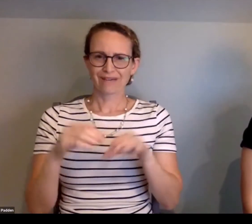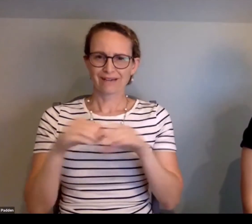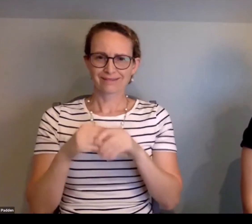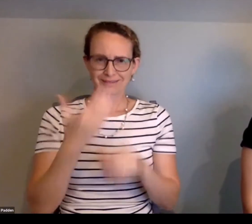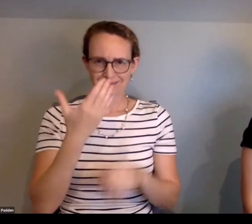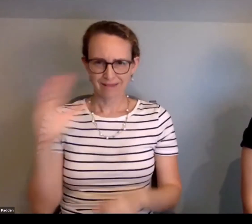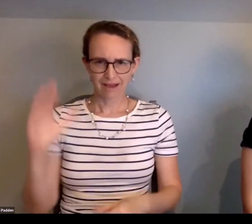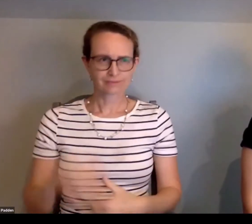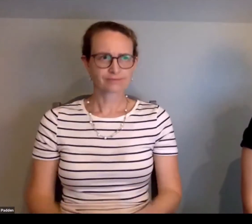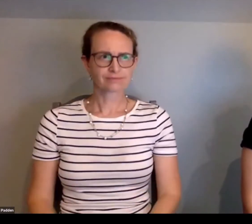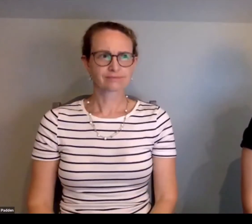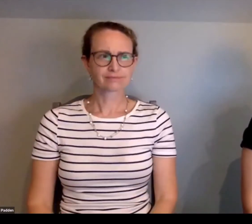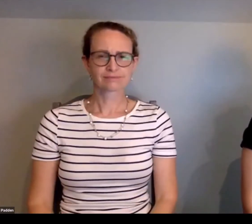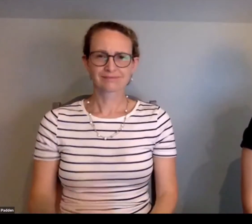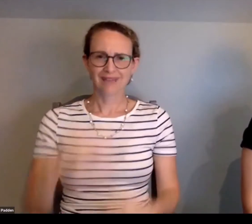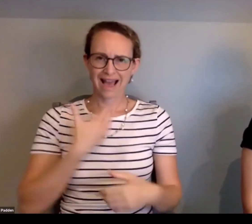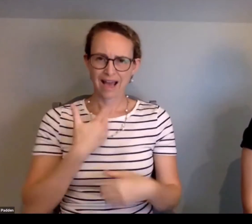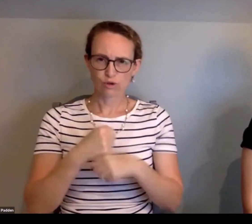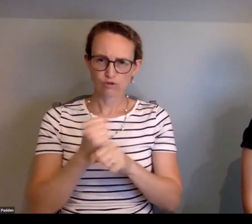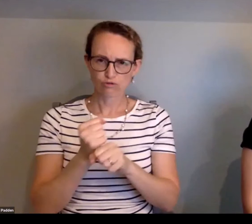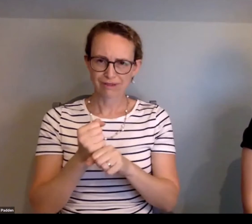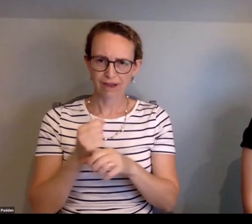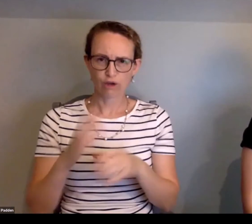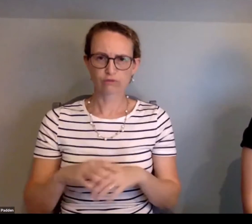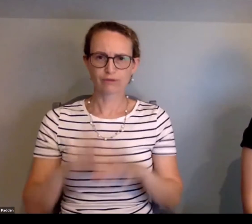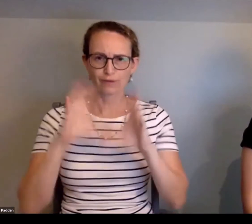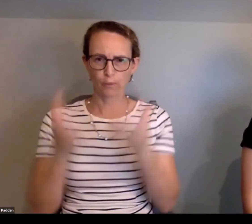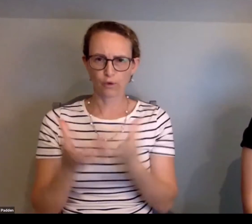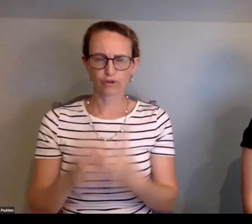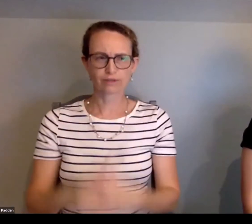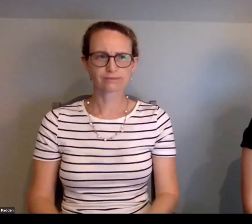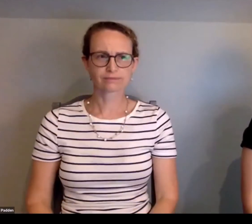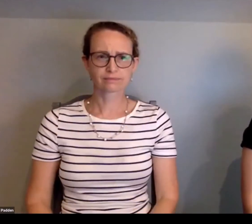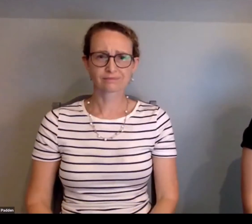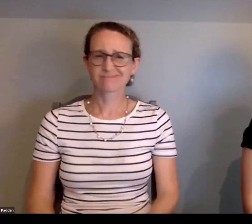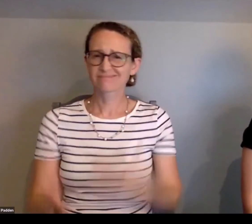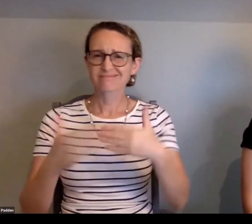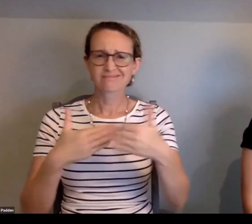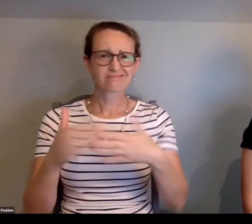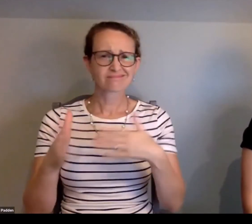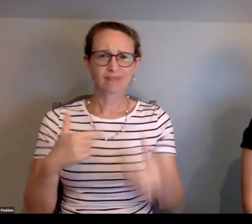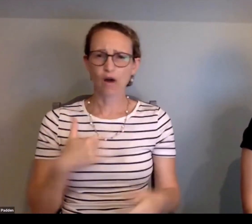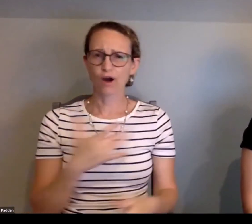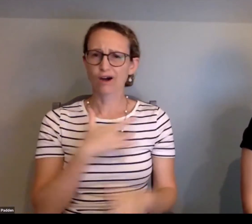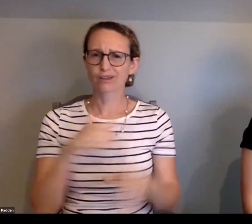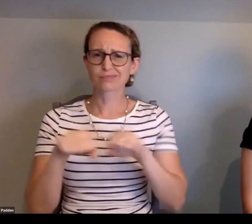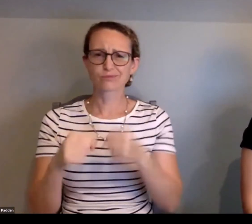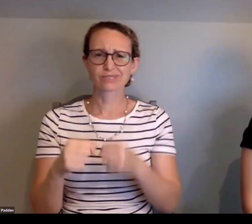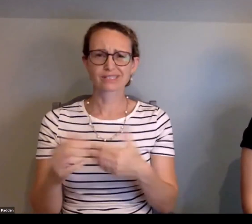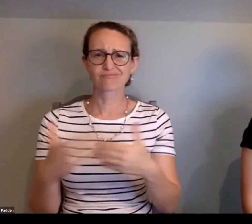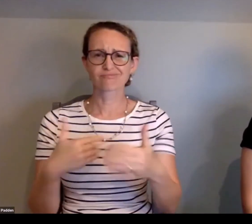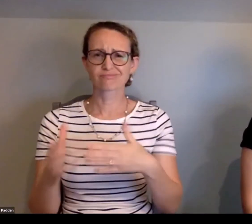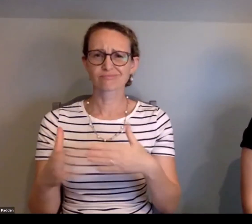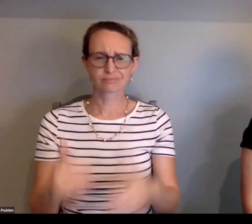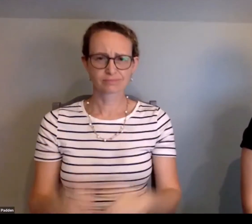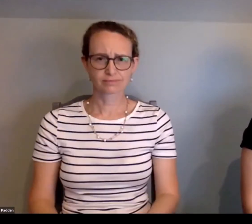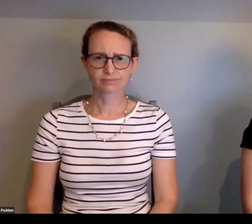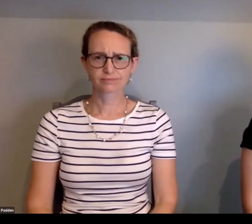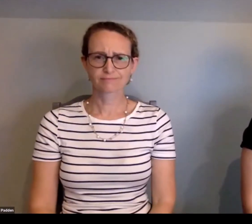That's because we affirm our faith in God. The creator of world, even when